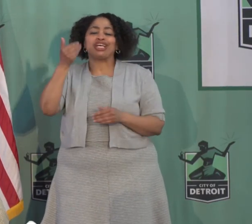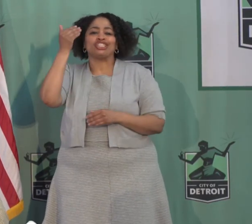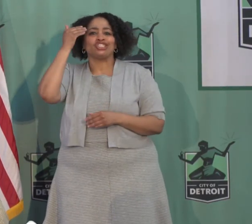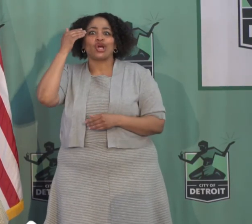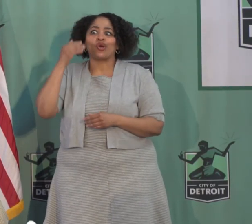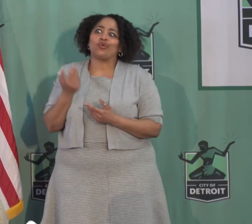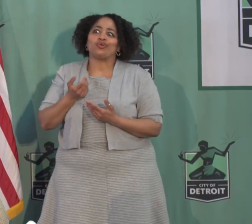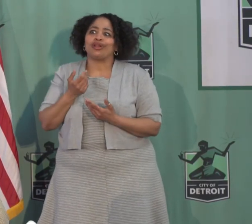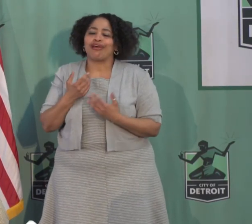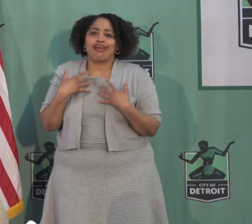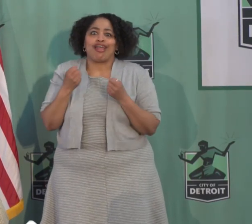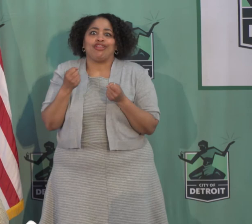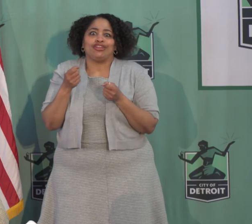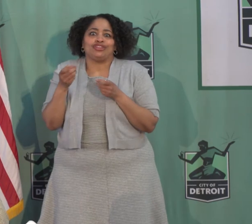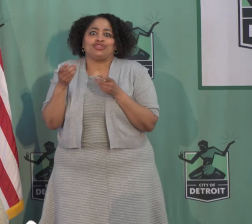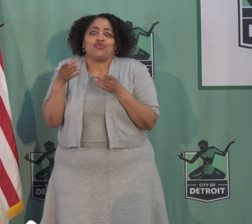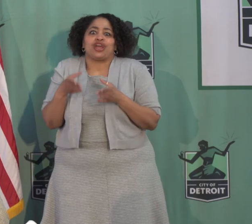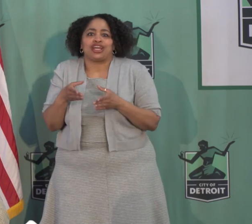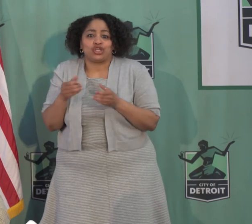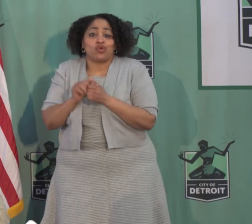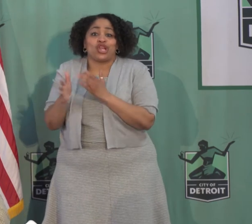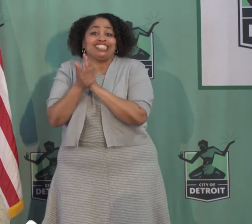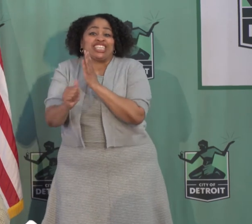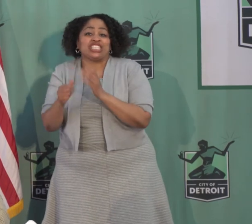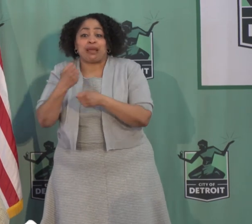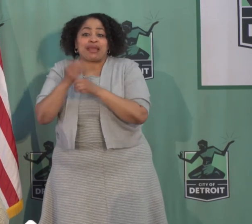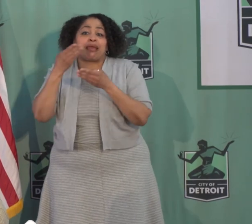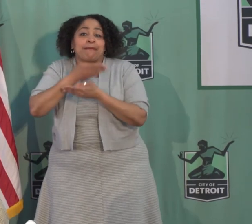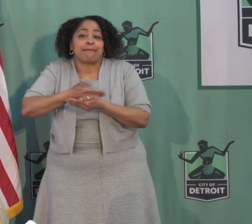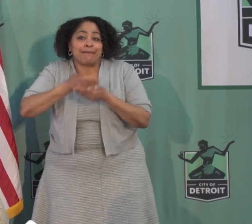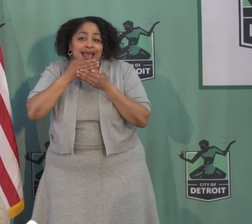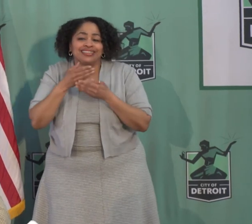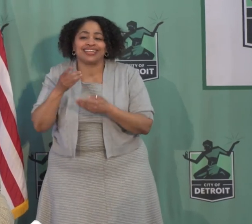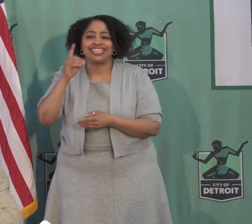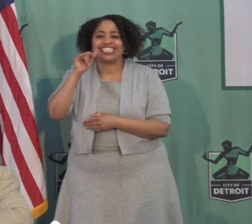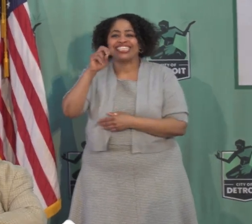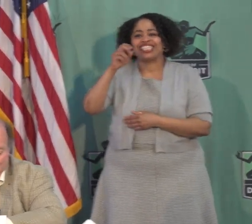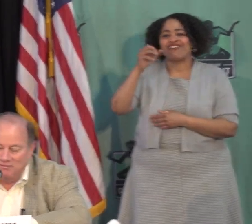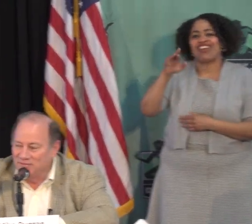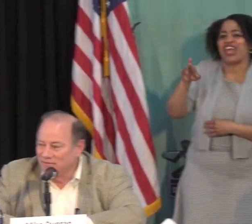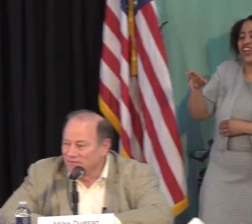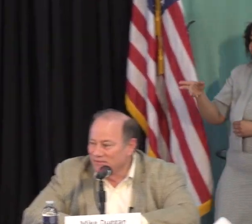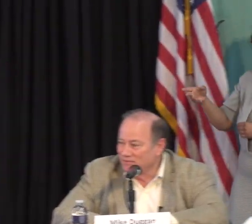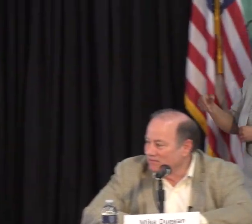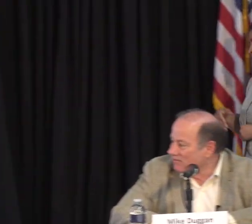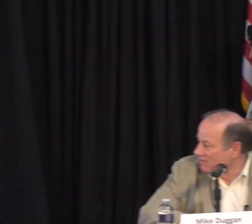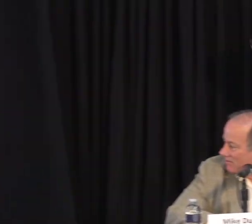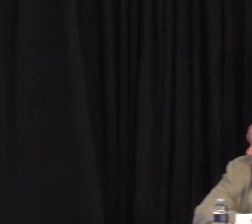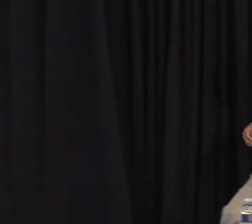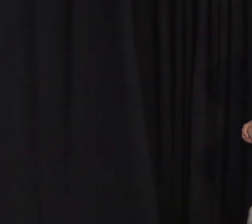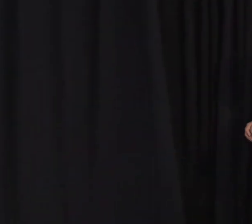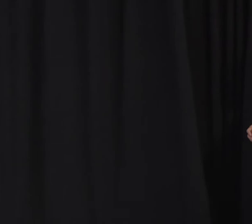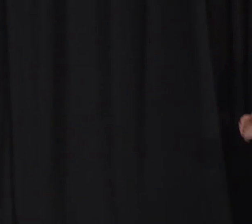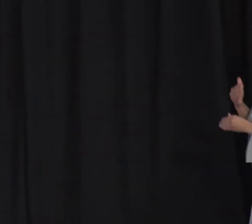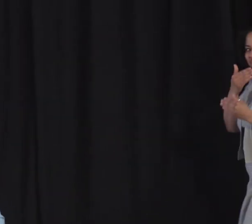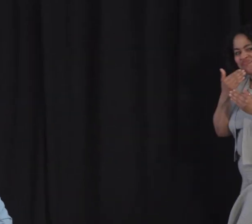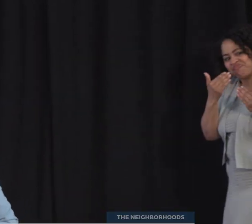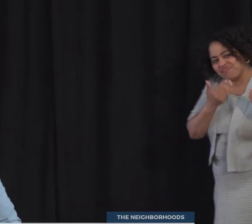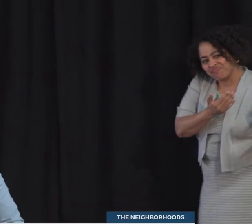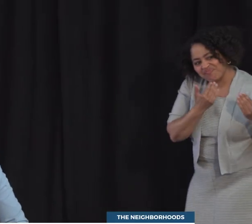with her skills with making masks, Denise Fair. All right. Thank you, Mayor.